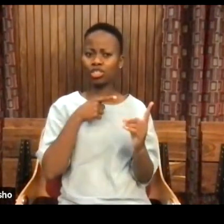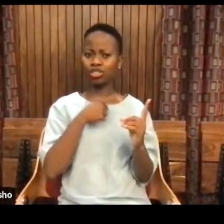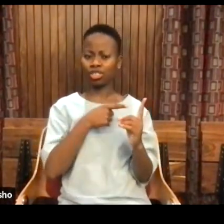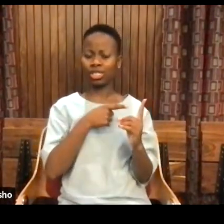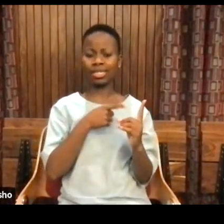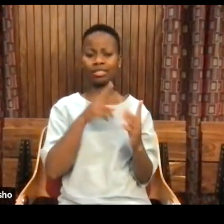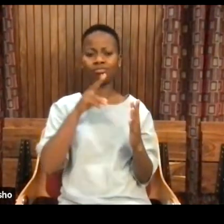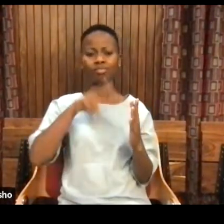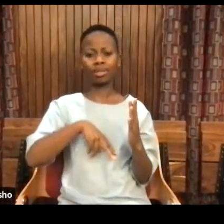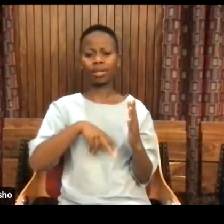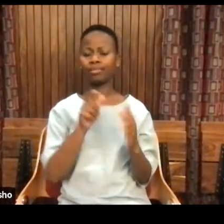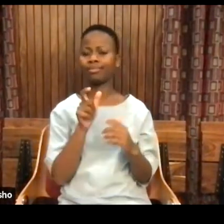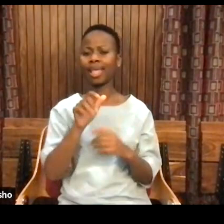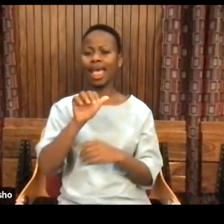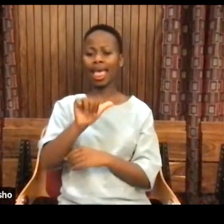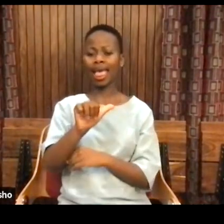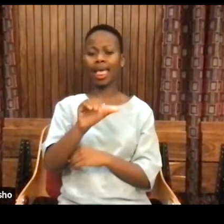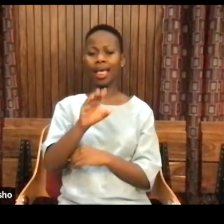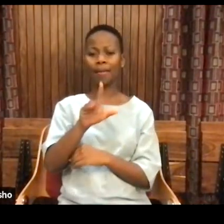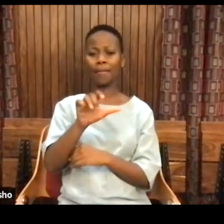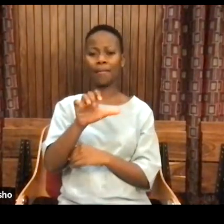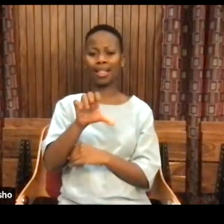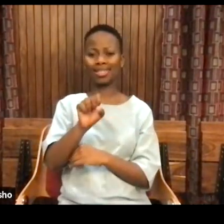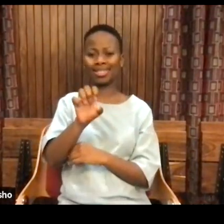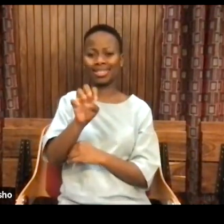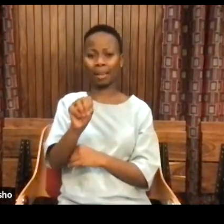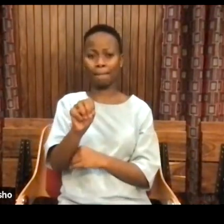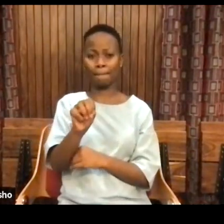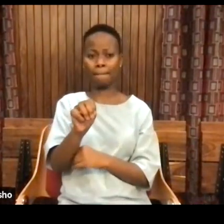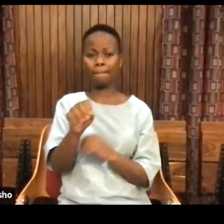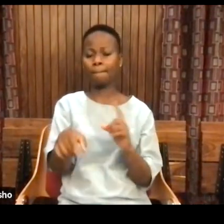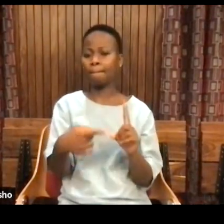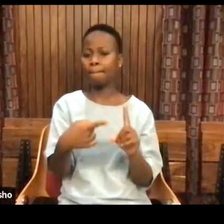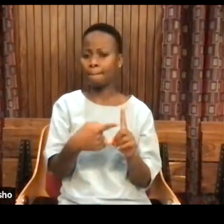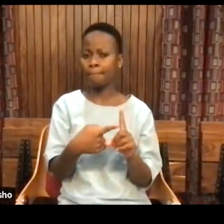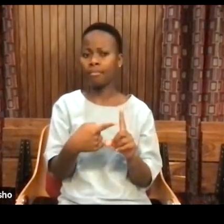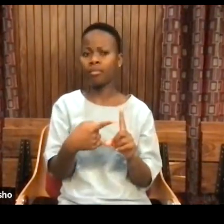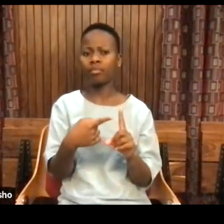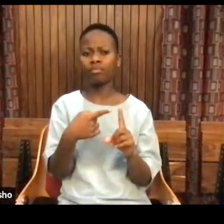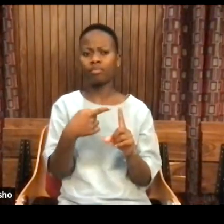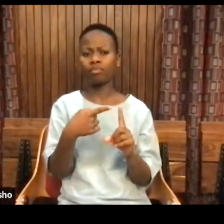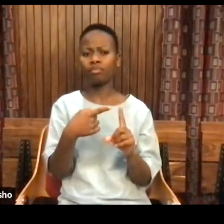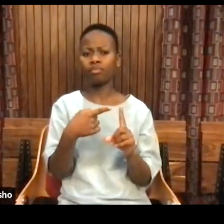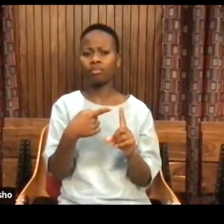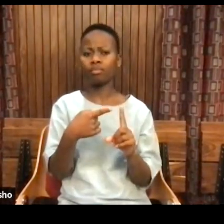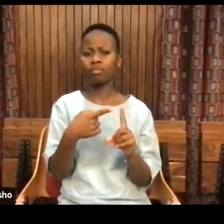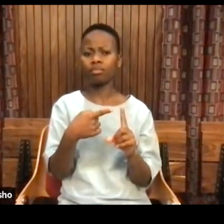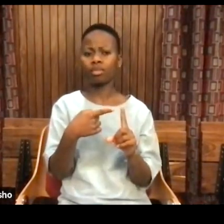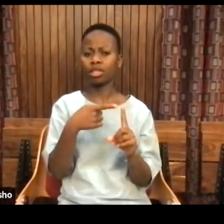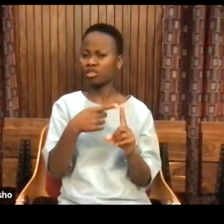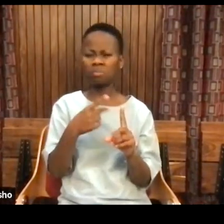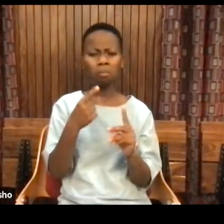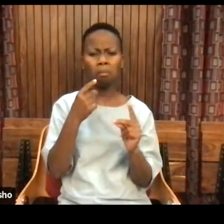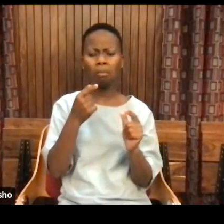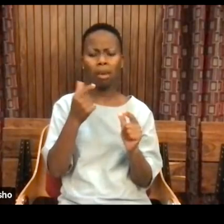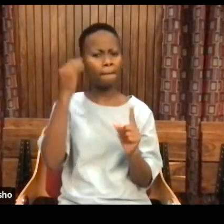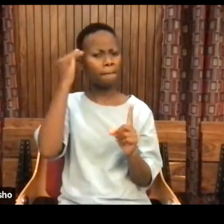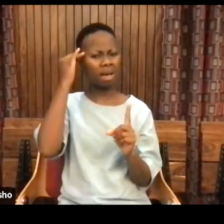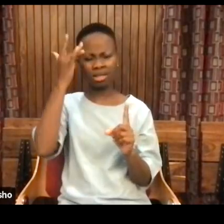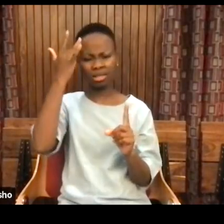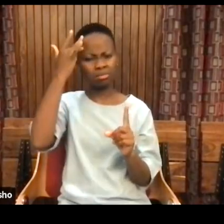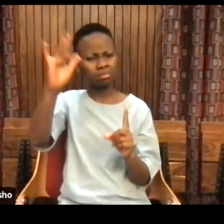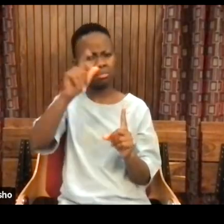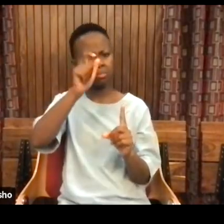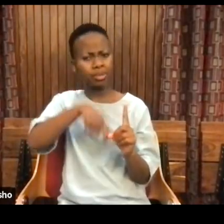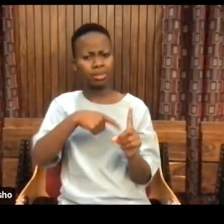adolescent. And she was one of these people who used to talk about all kinds of things. She was a polyglot. She was one of the quickest minds I know. We would talk about